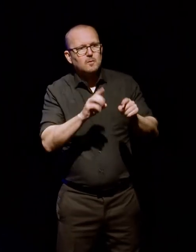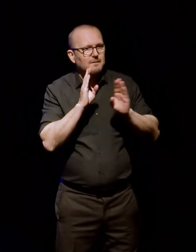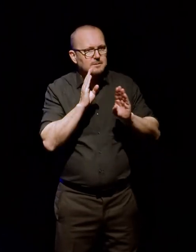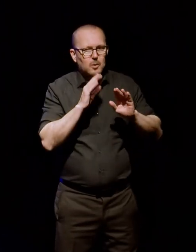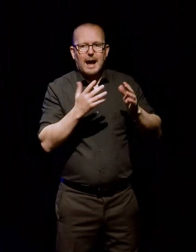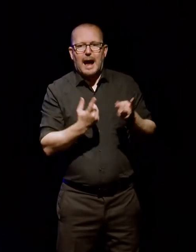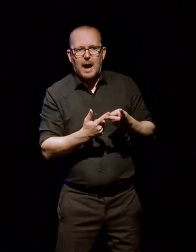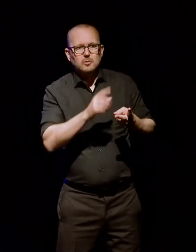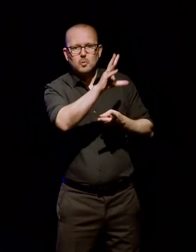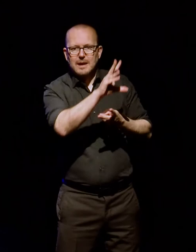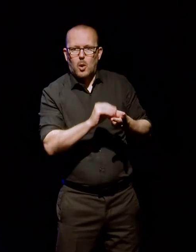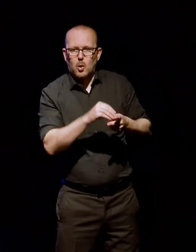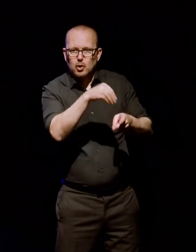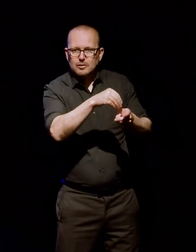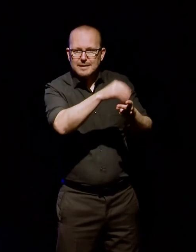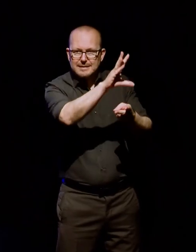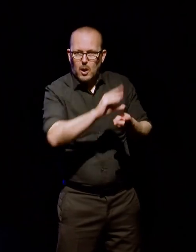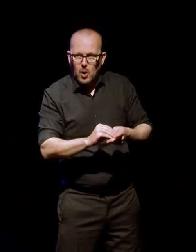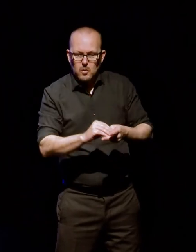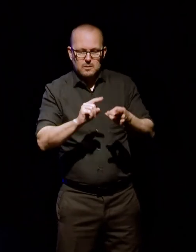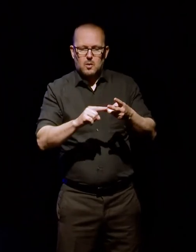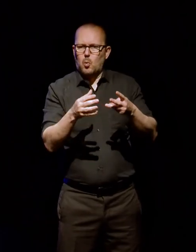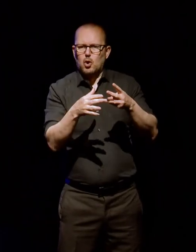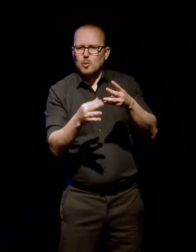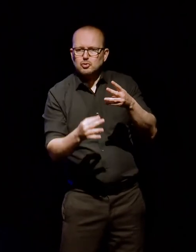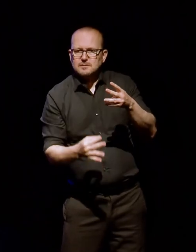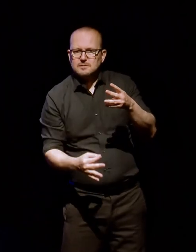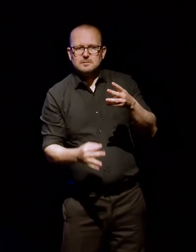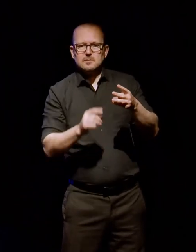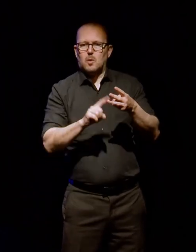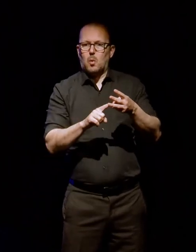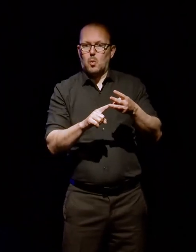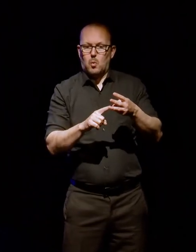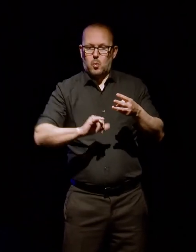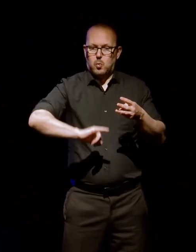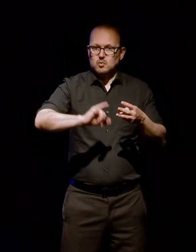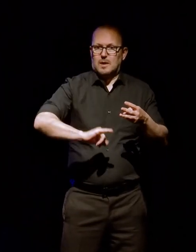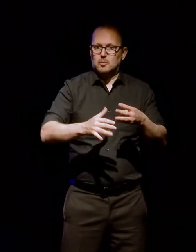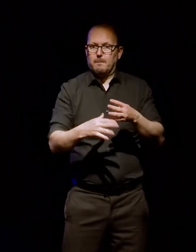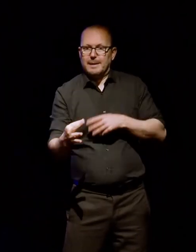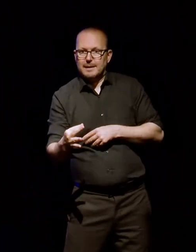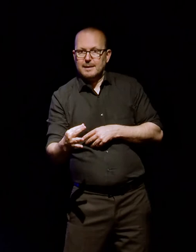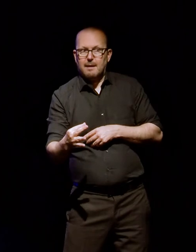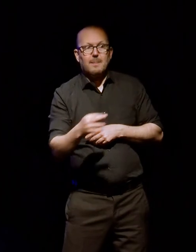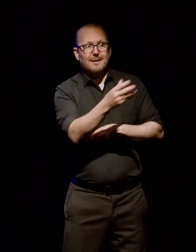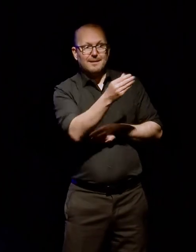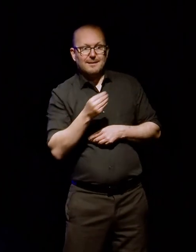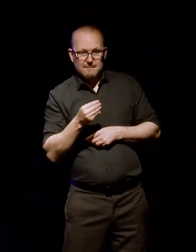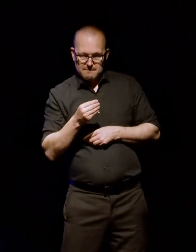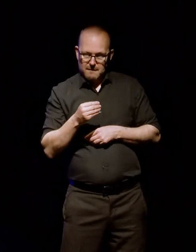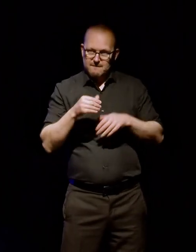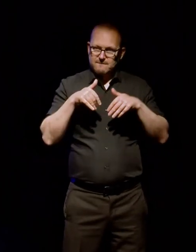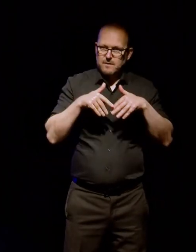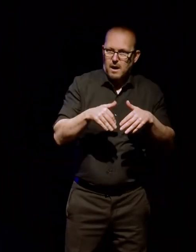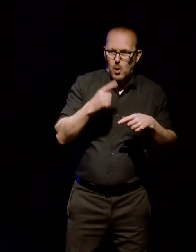content, um, what kind of options there are, what to choose, what those files look like when they come down. Um, in the interest of